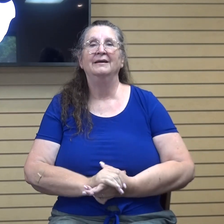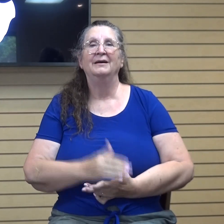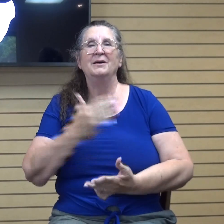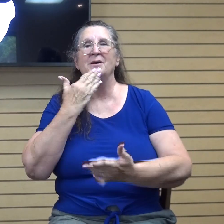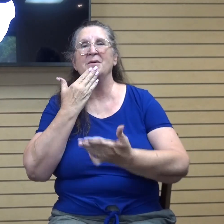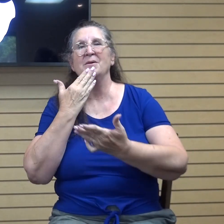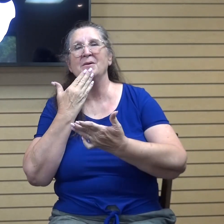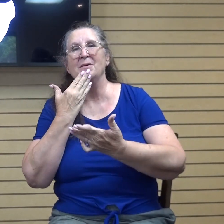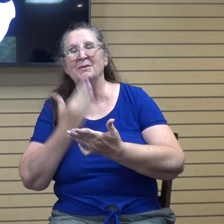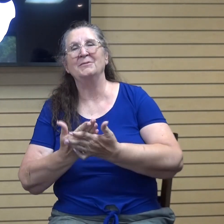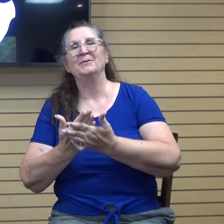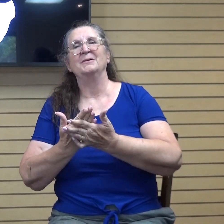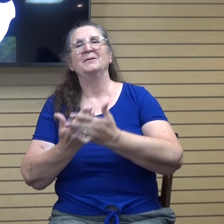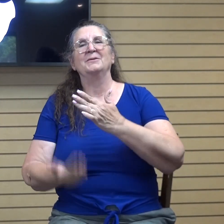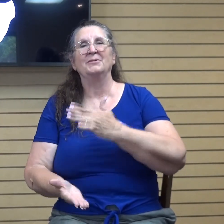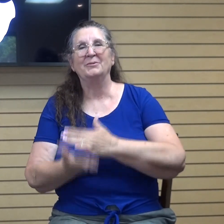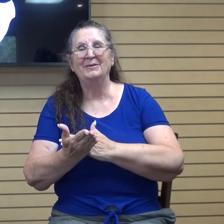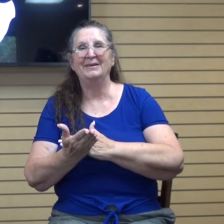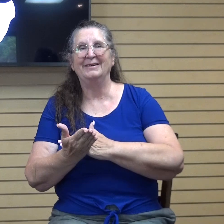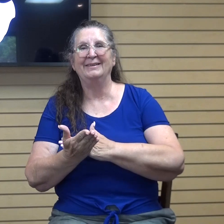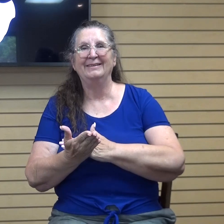Good morning, or afternoon, or evening.